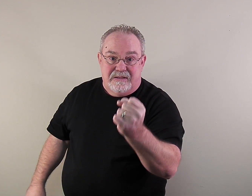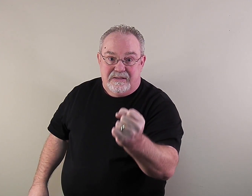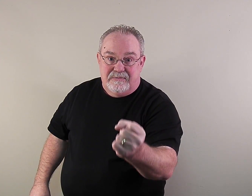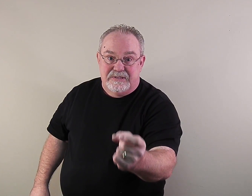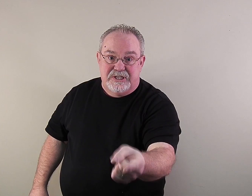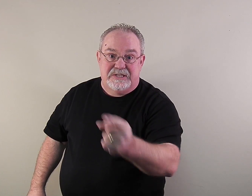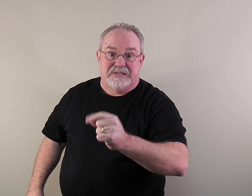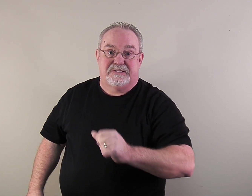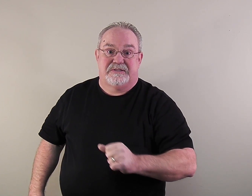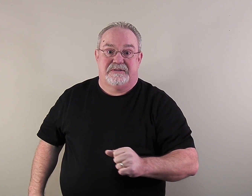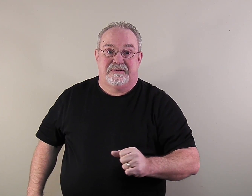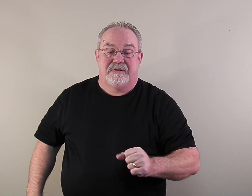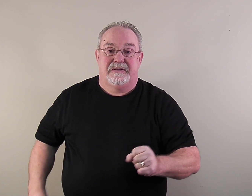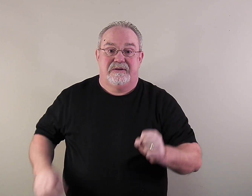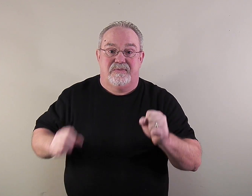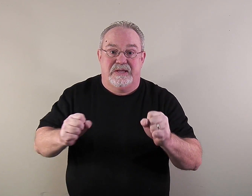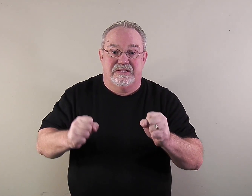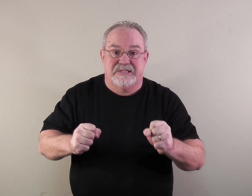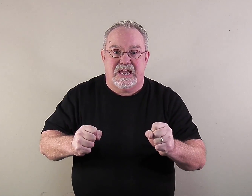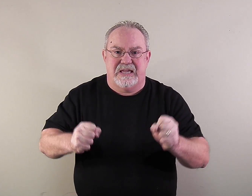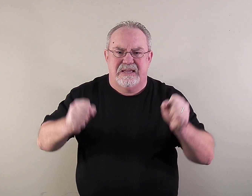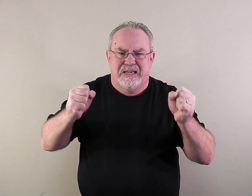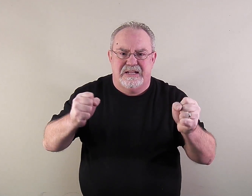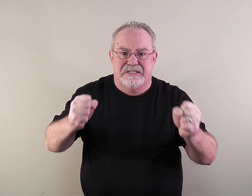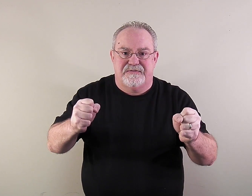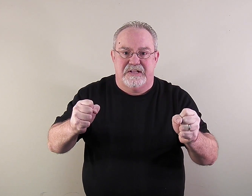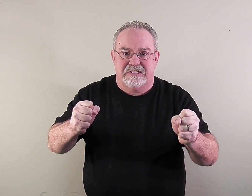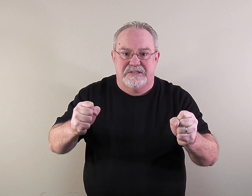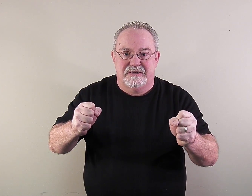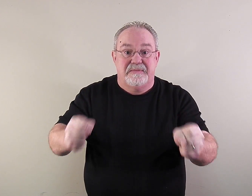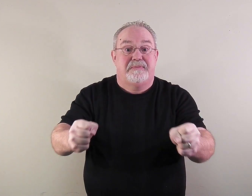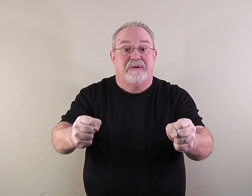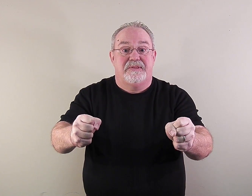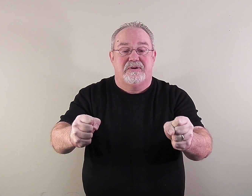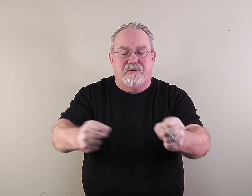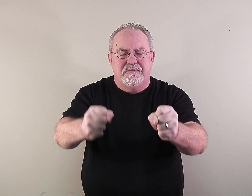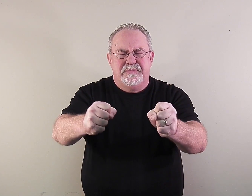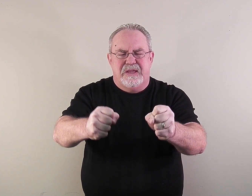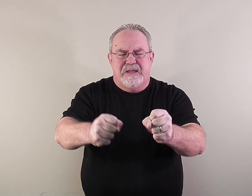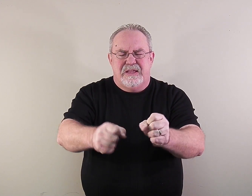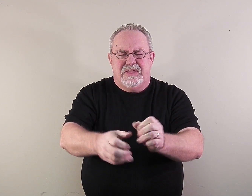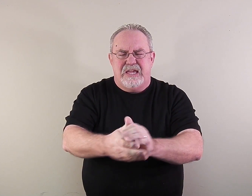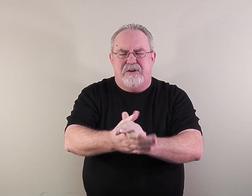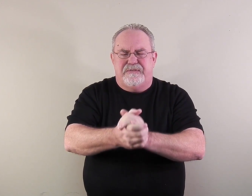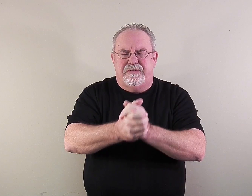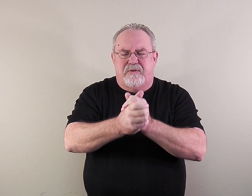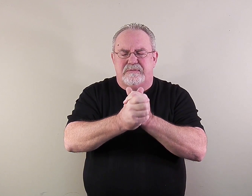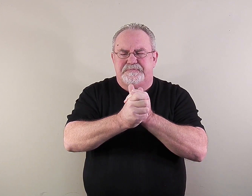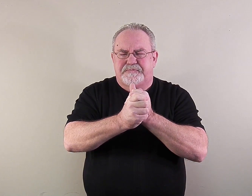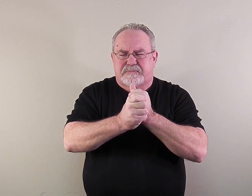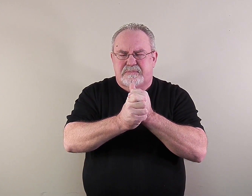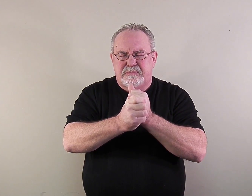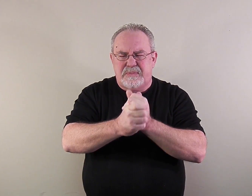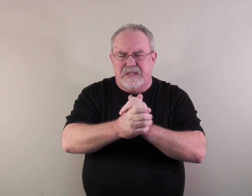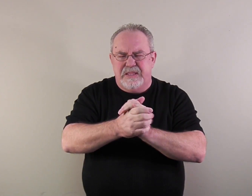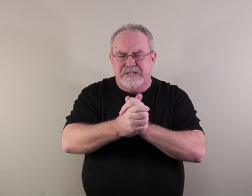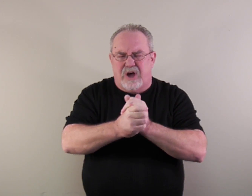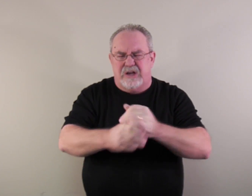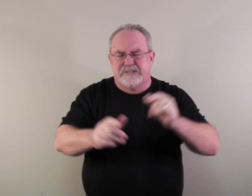With Jesus, we can say, it is finished. Let me pray with you. Lord, thank you for these awesome